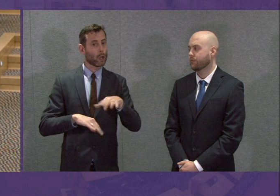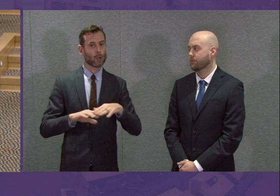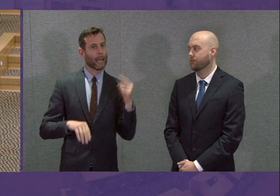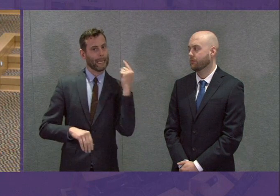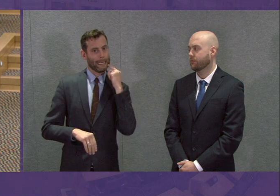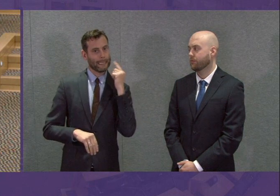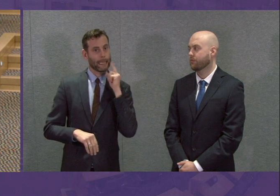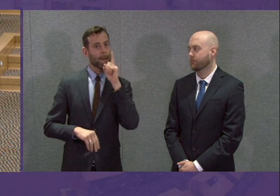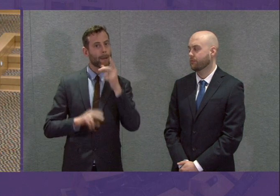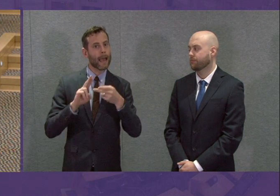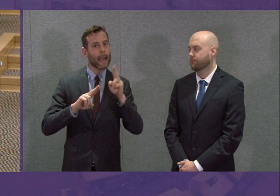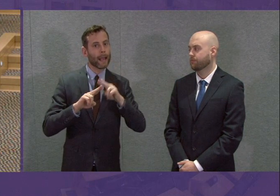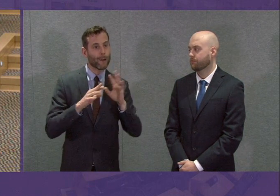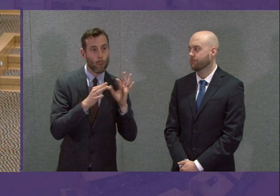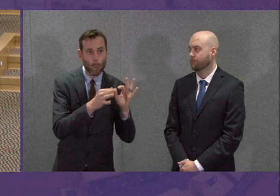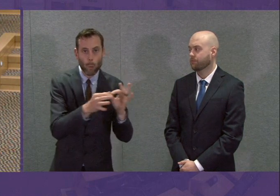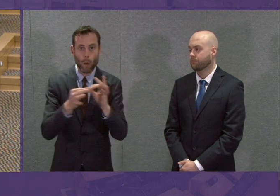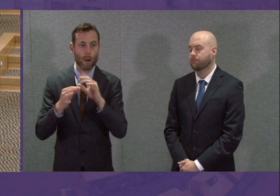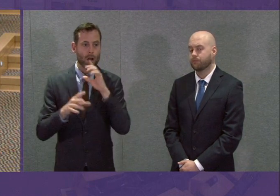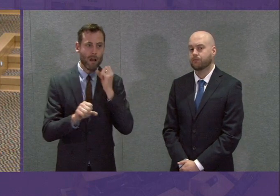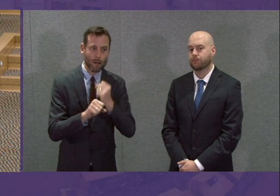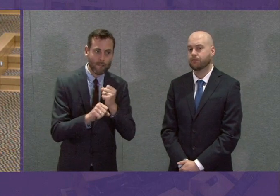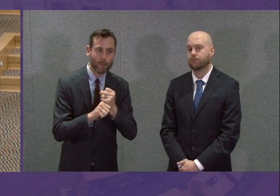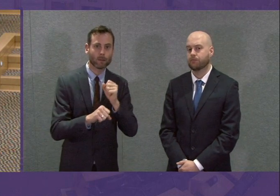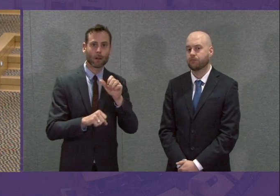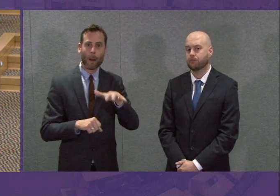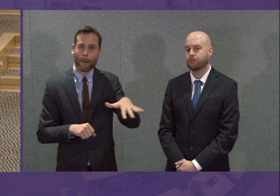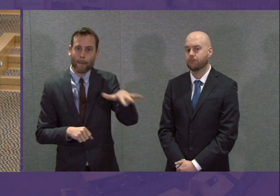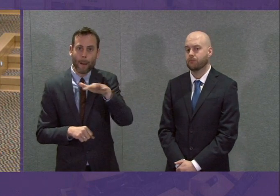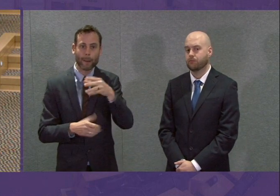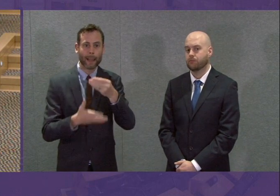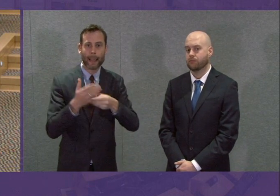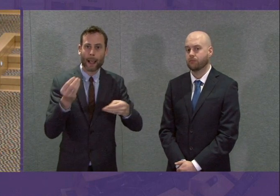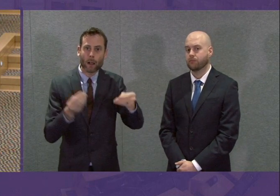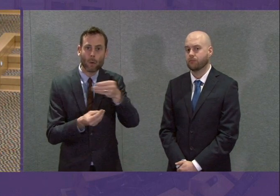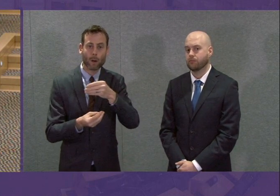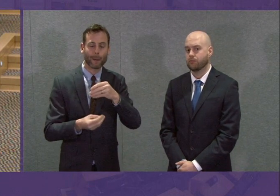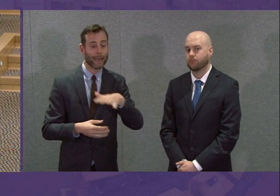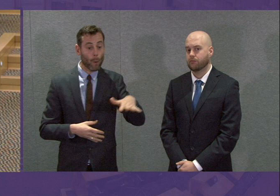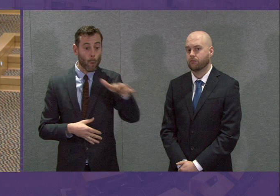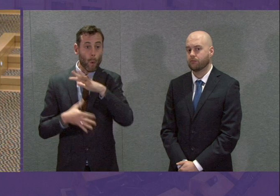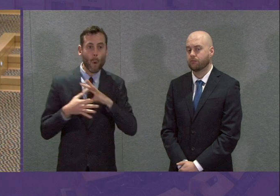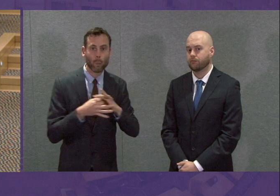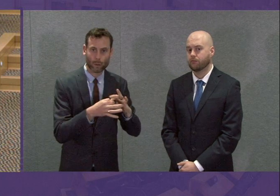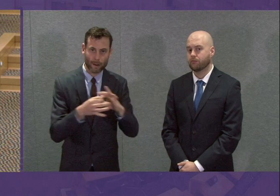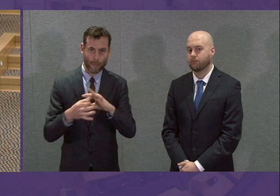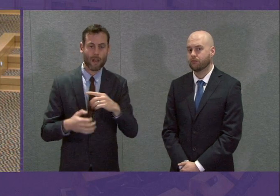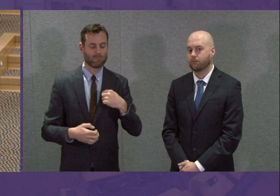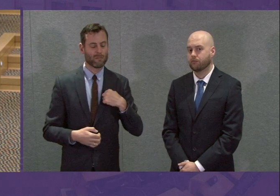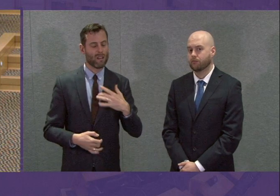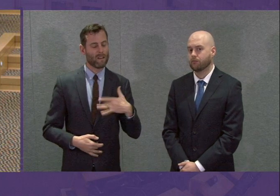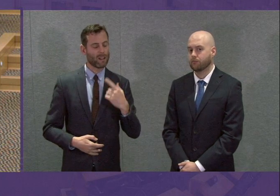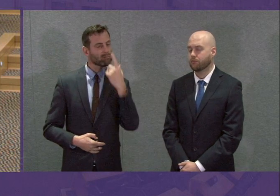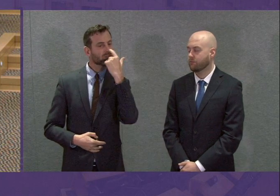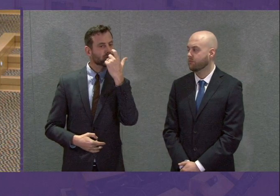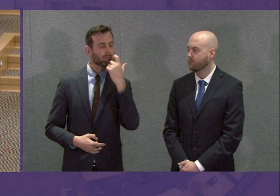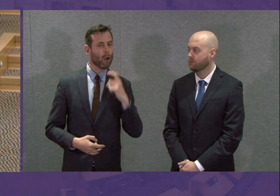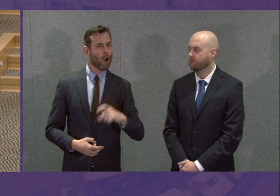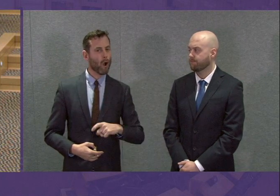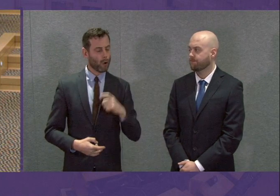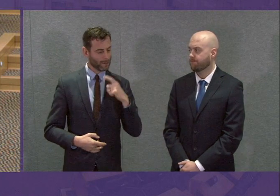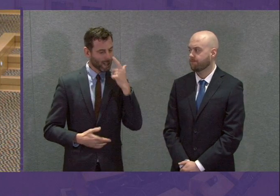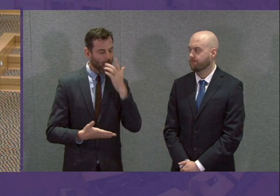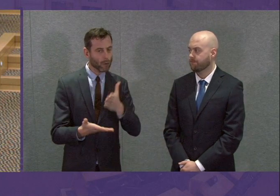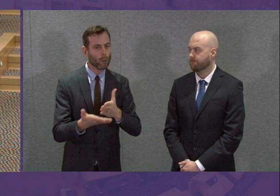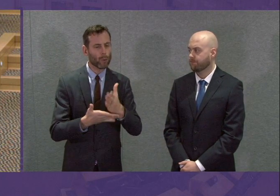pulling together, government, the public, all parts of the economy and the public sector, then I do have confidence, notwithstanding how incredibly difficult